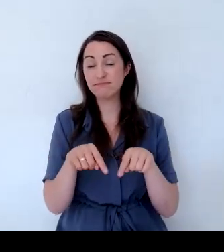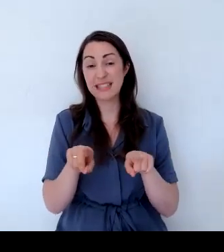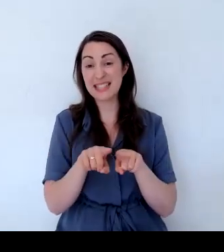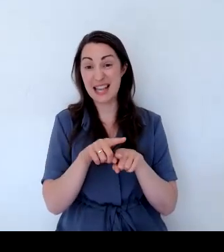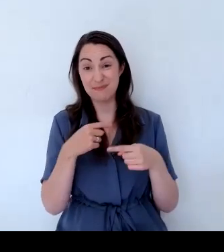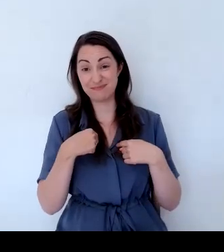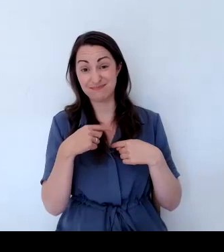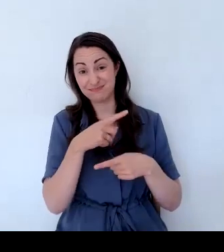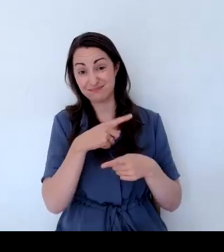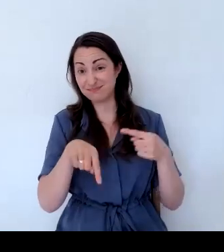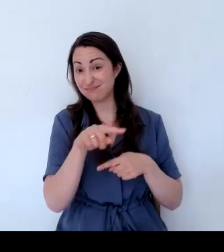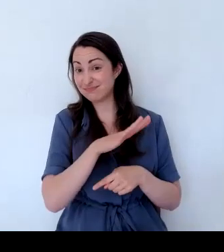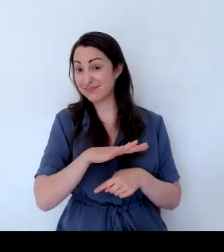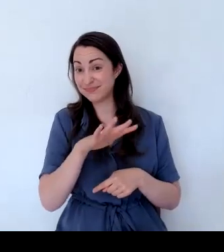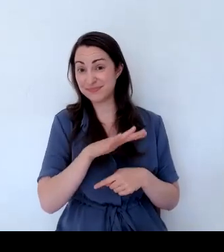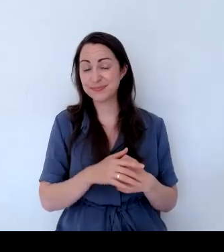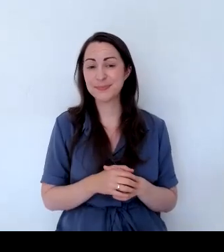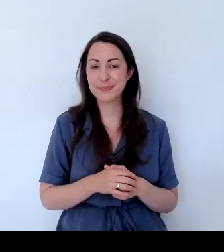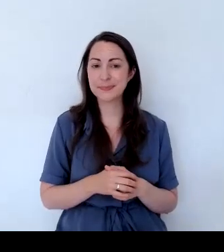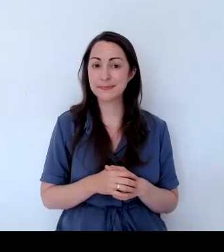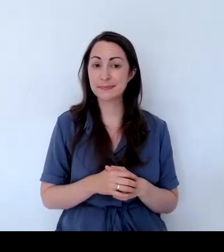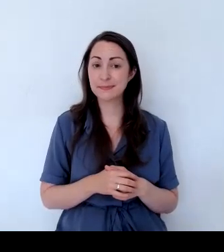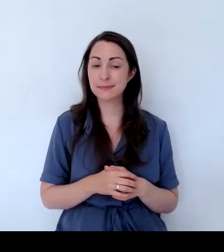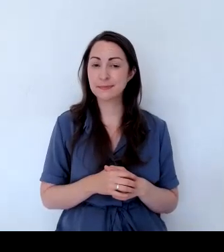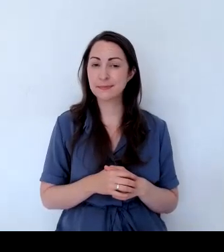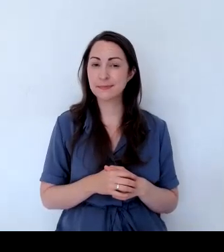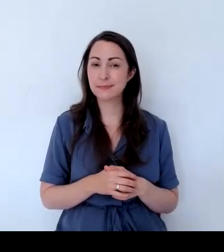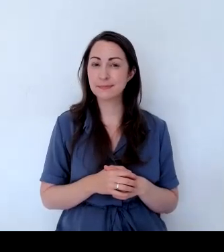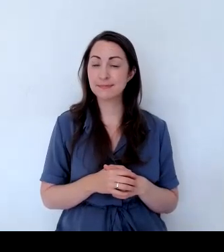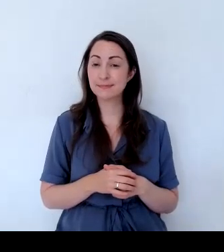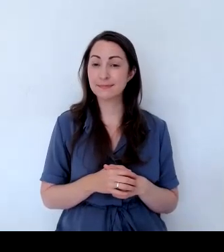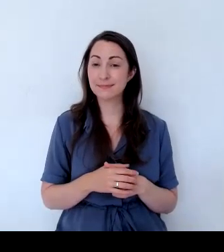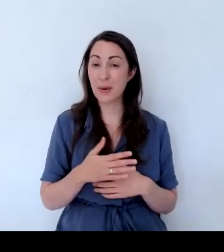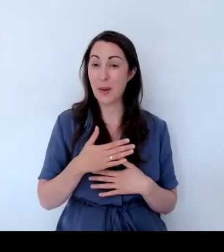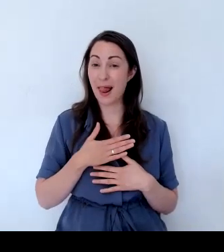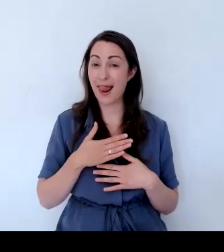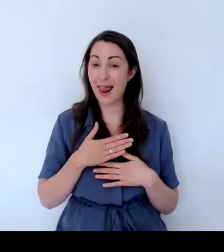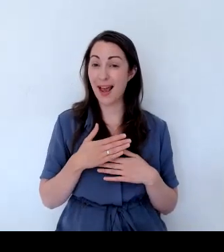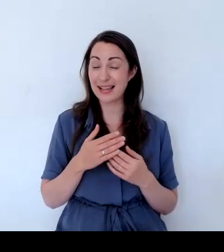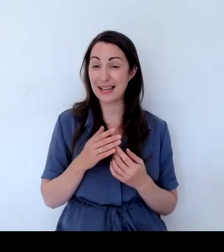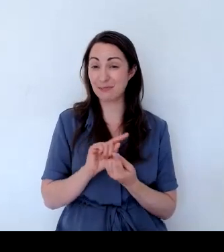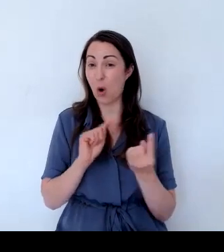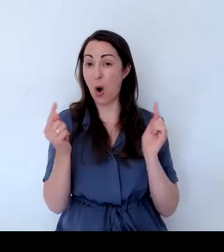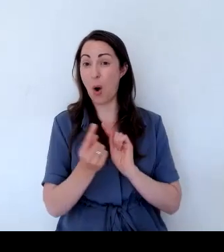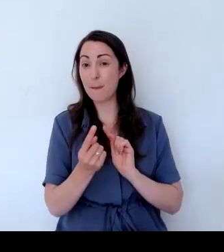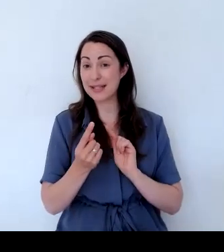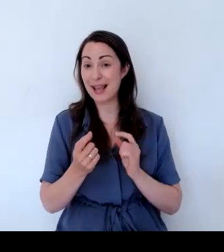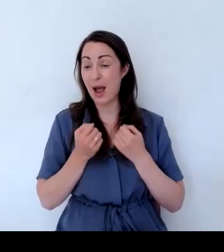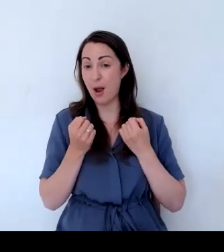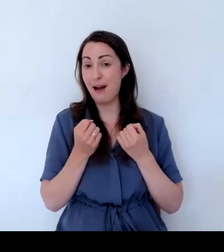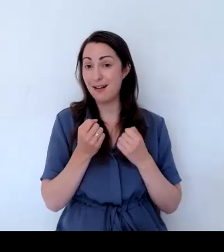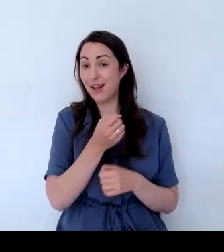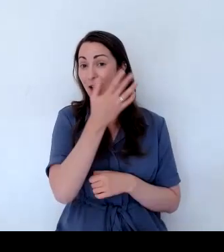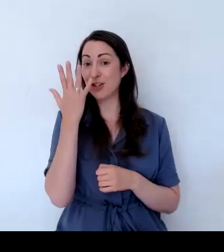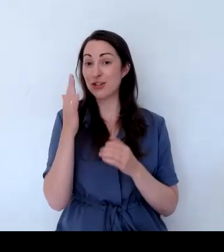Which, you know, it's opposite our summer house. So we like to have it looking nice. And,